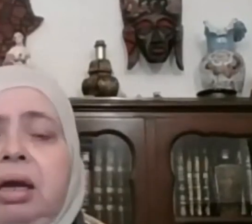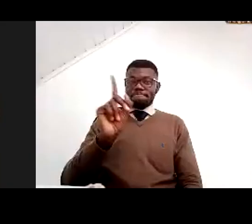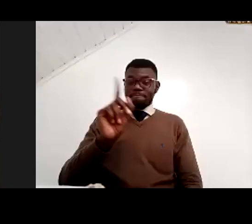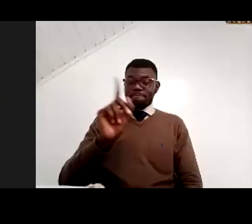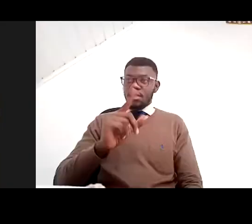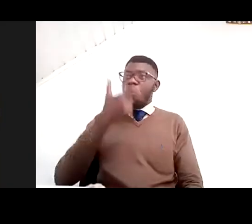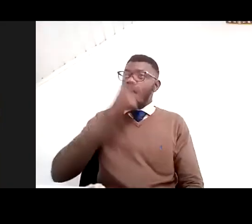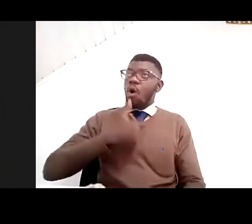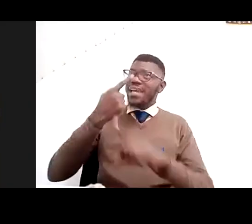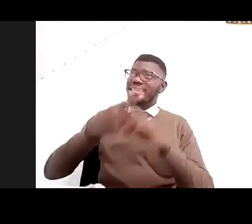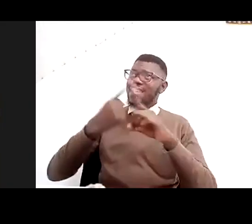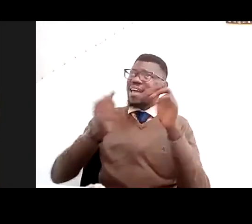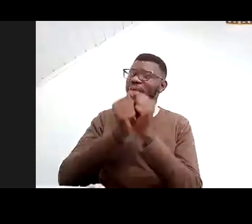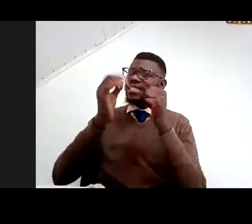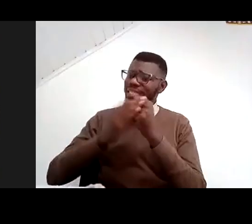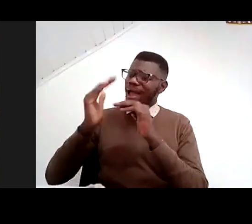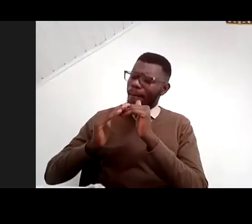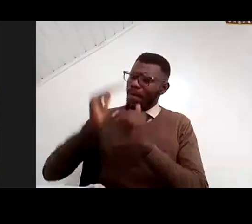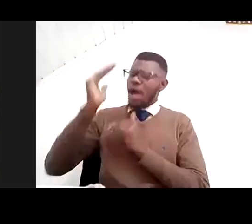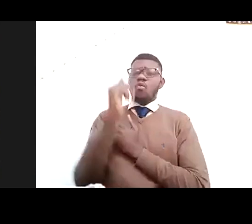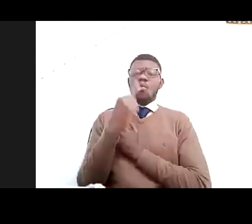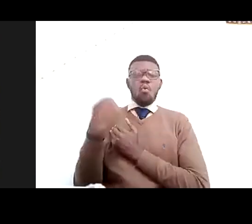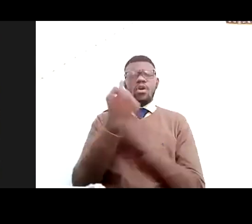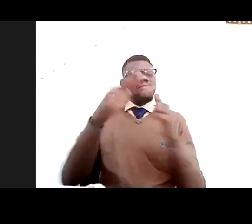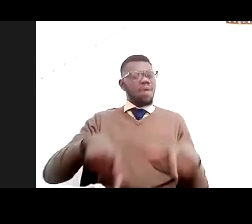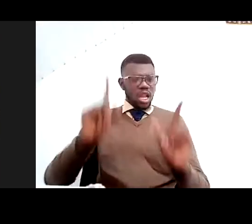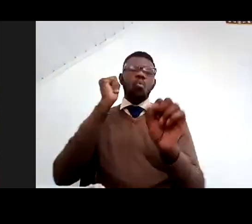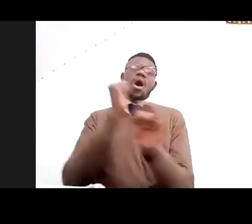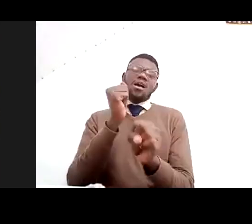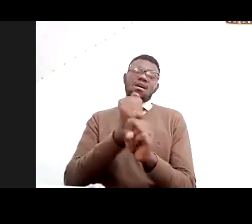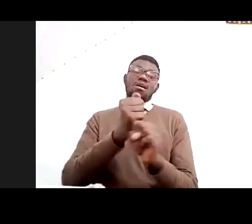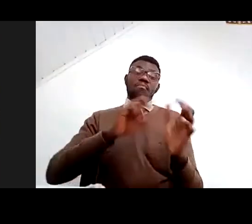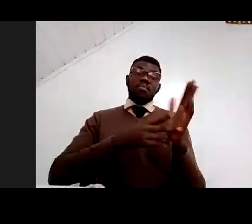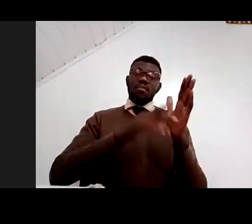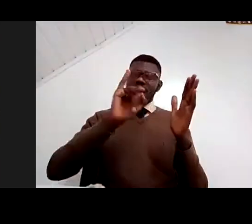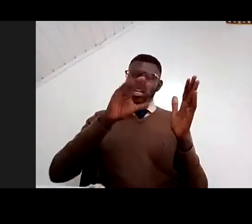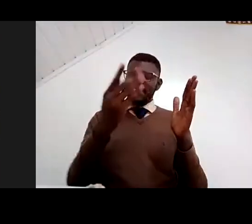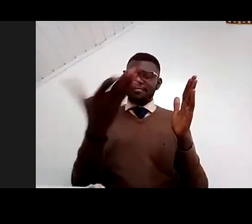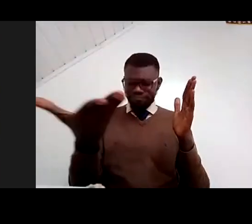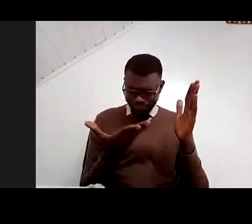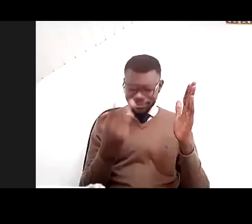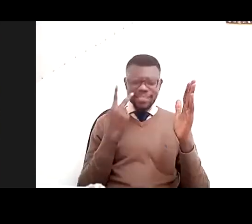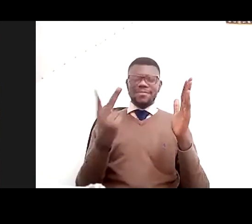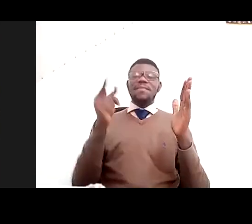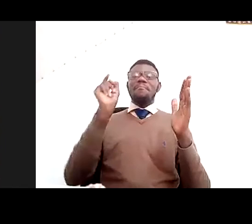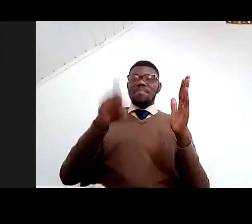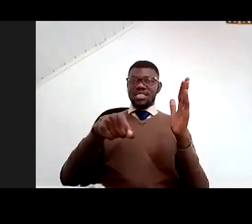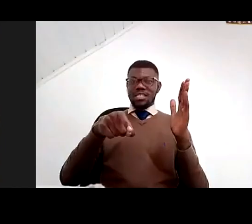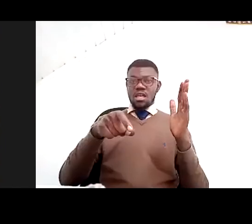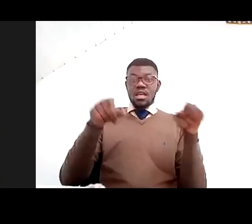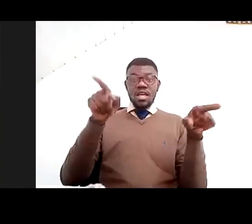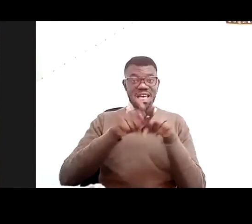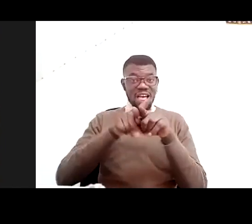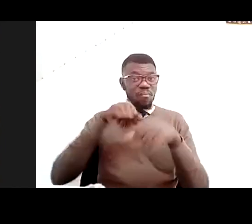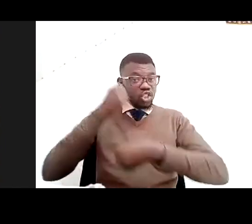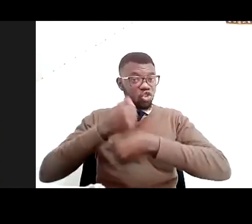We, we make sure of that. We look at their IDs. And if, of course, the labor contractors, you know, how